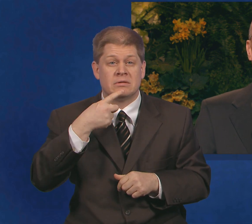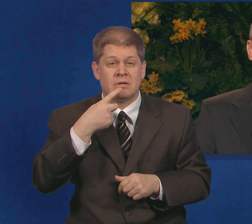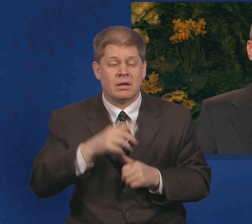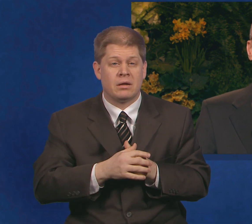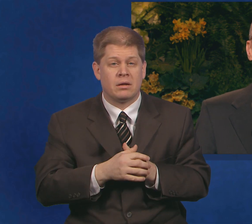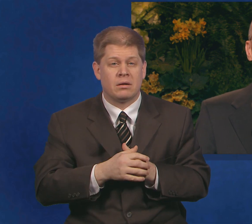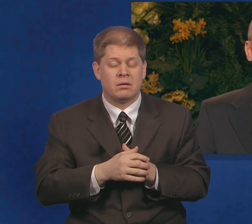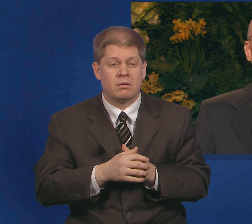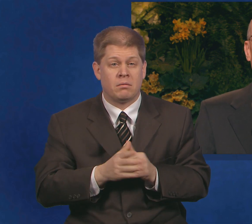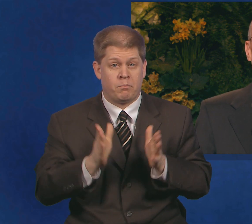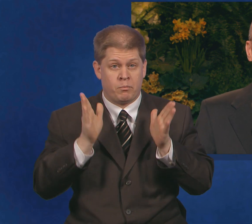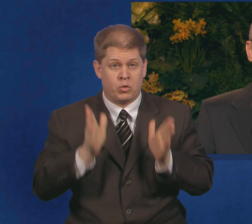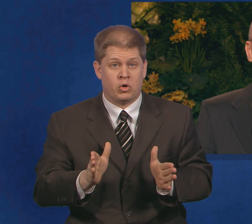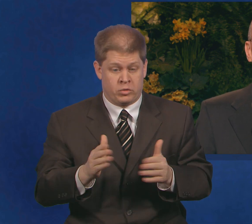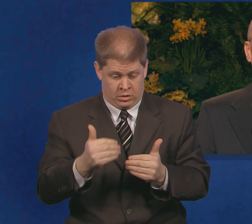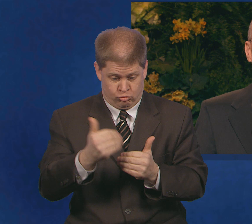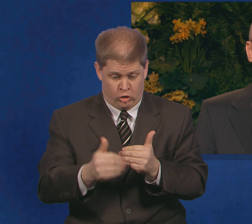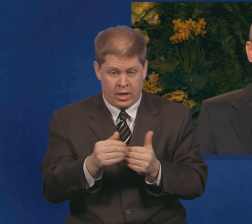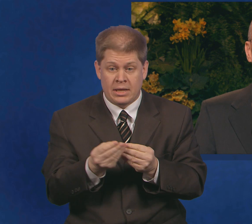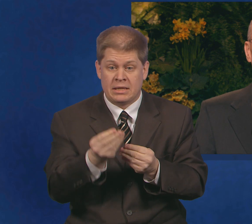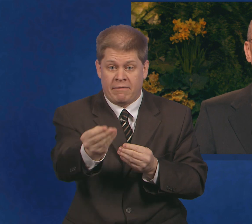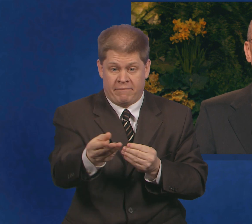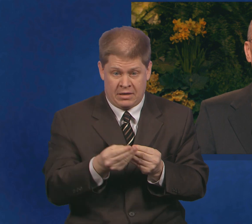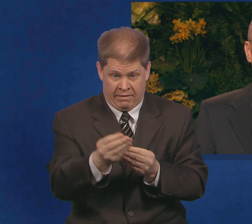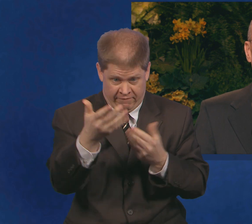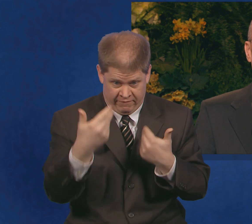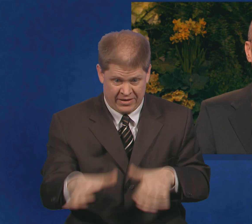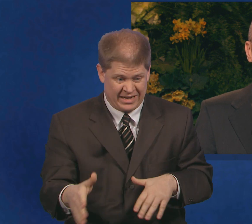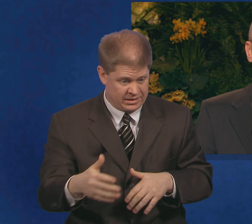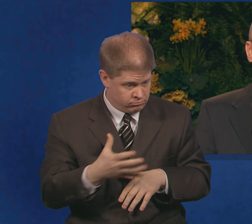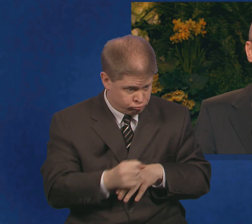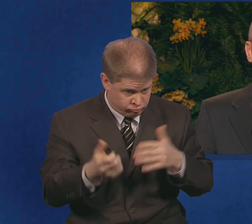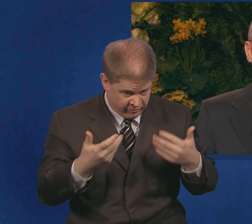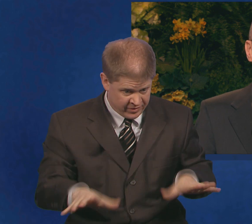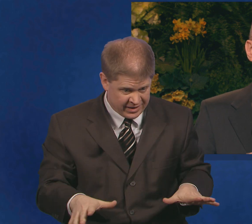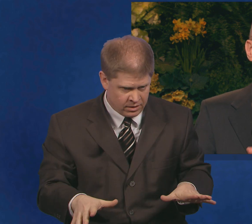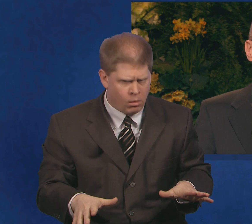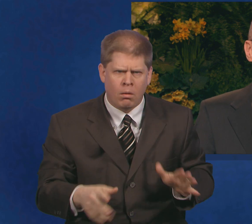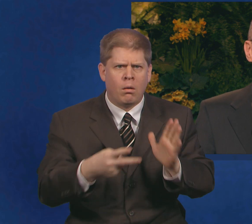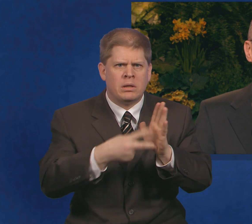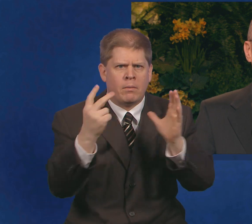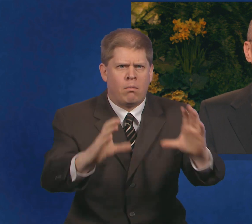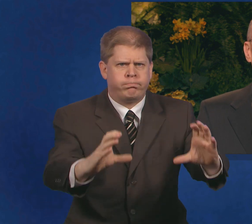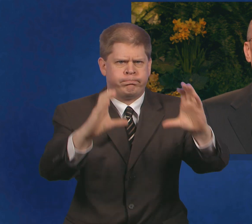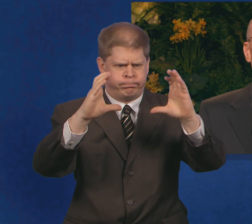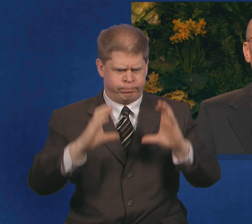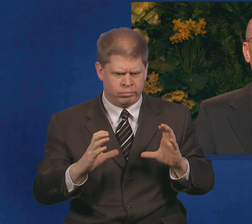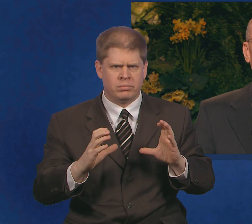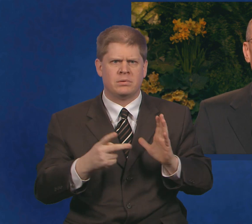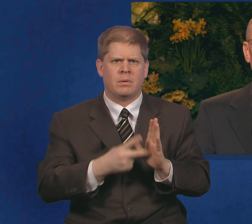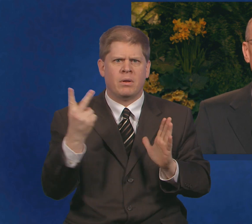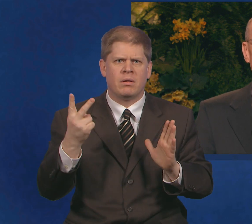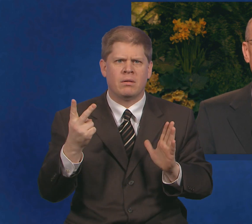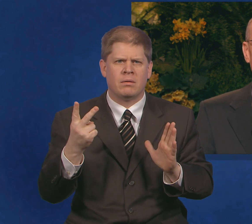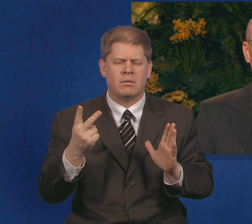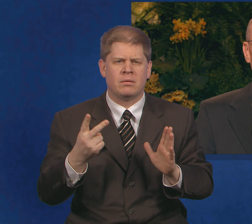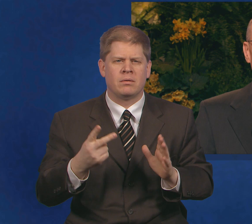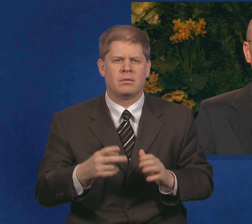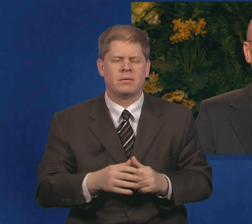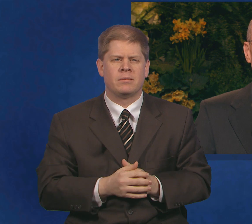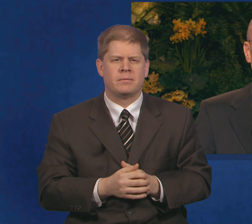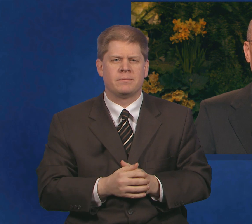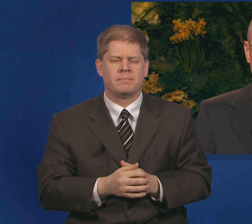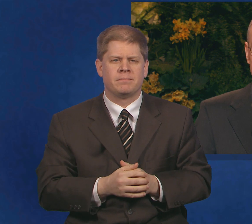A person cannot give a crust to the Lord without receiving a loaf in return.